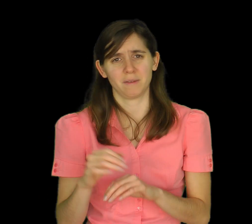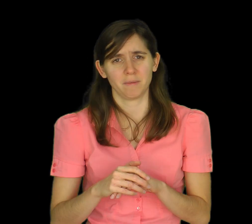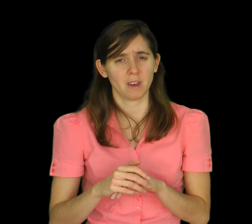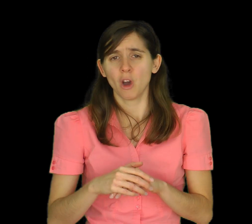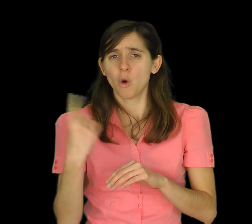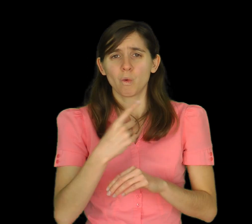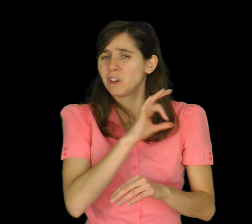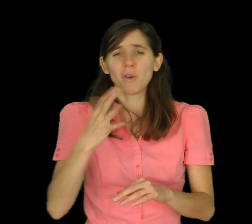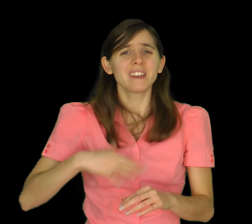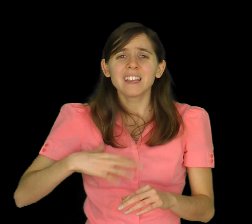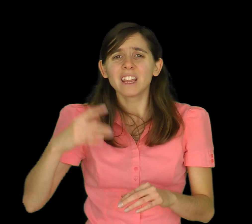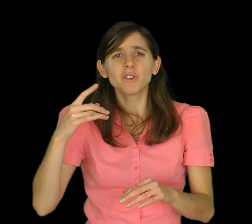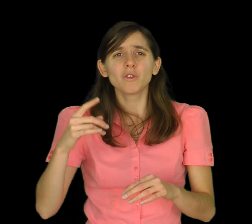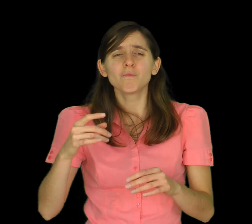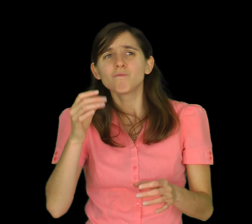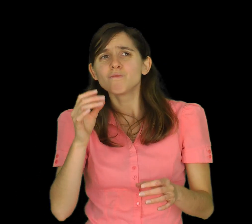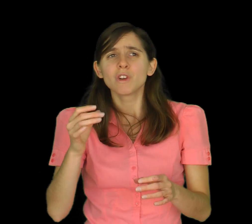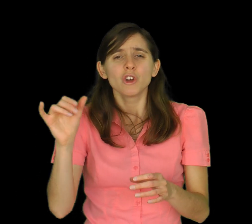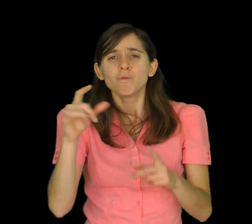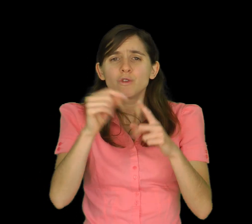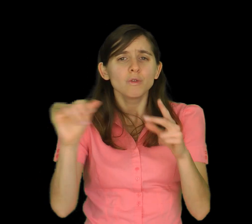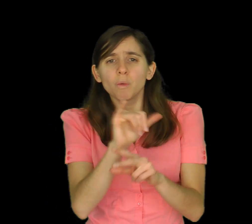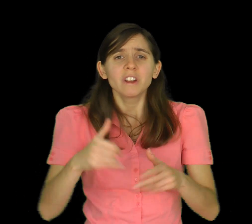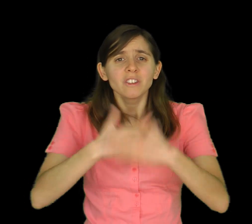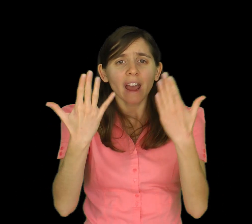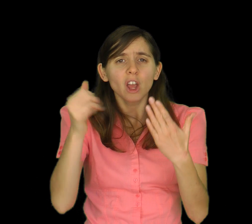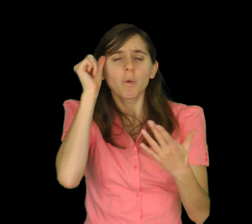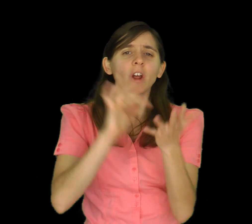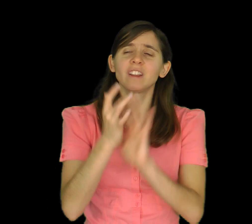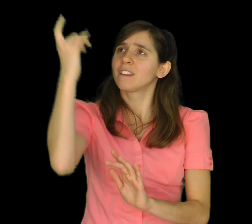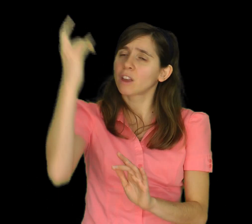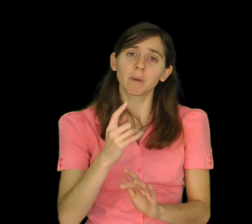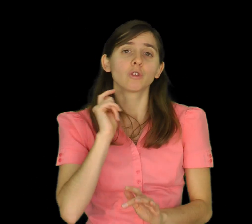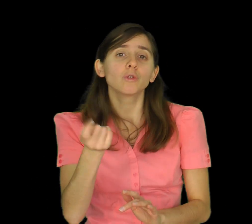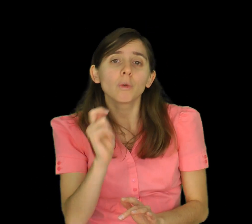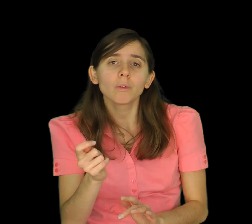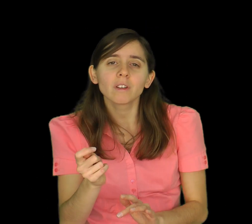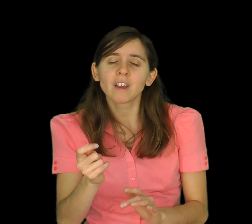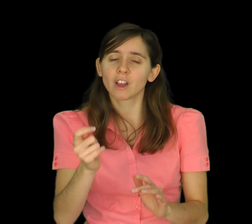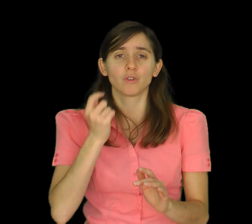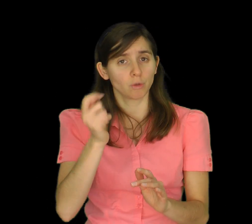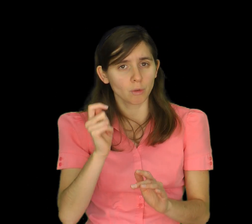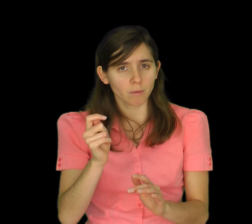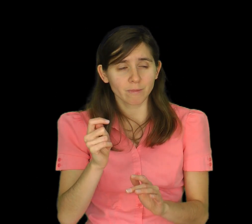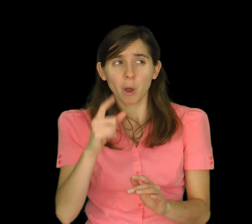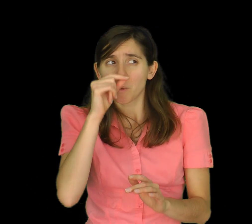and we don't need to put a date on it. We know when Jesus is coming back. He's coming back soon. Soon, we could even say